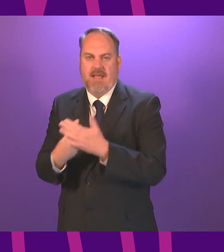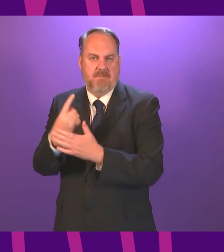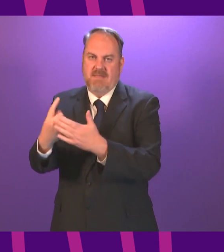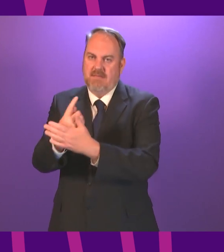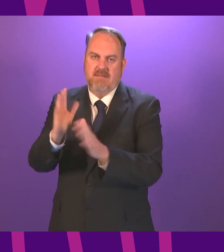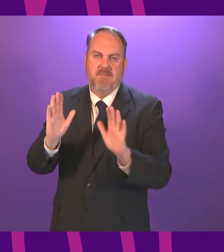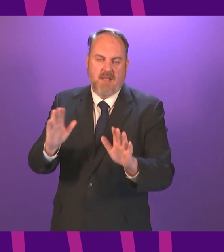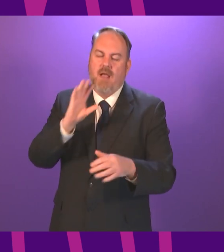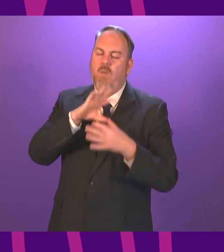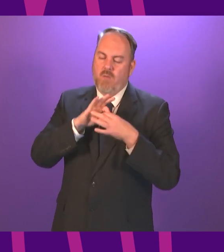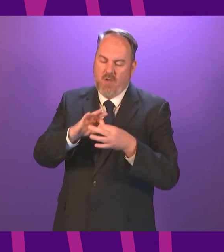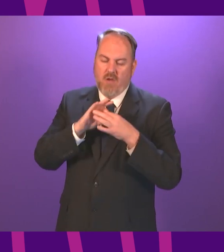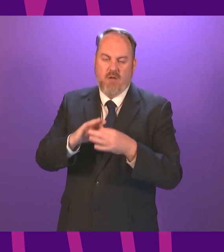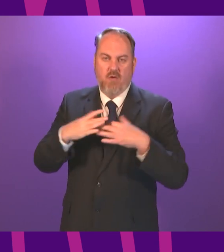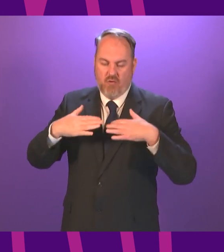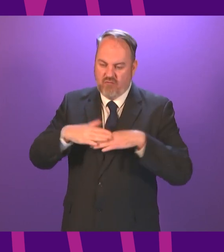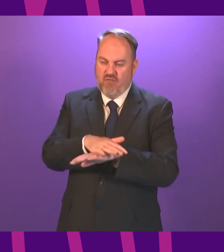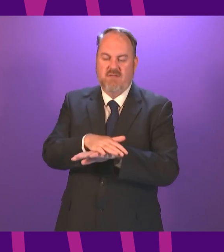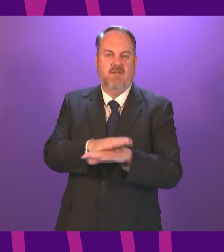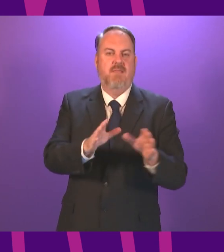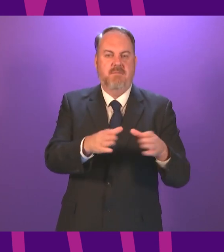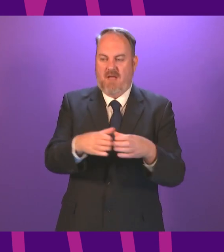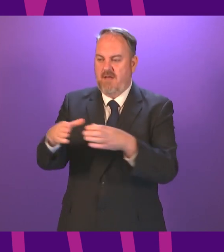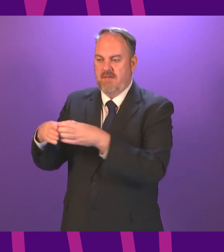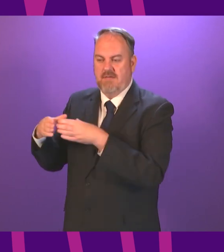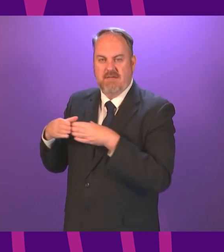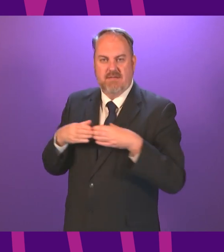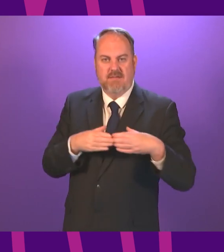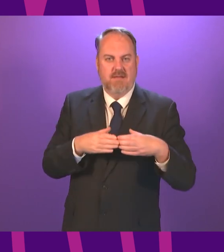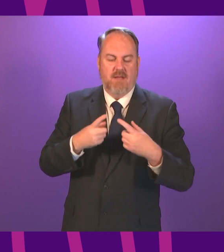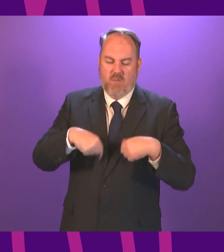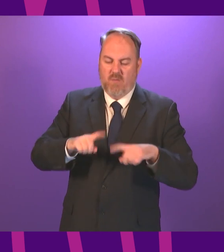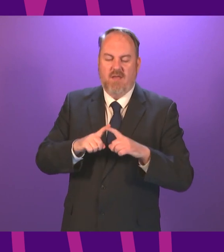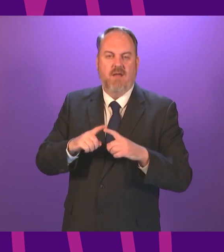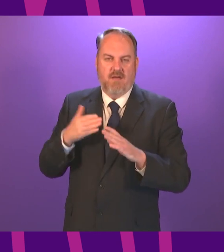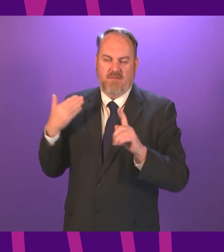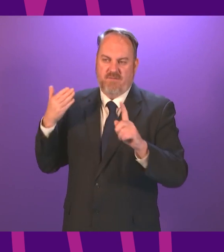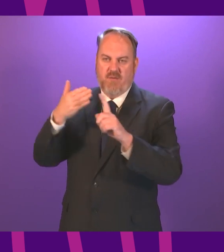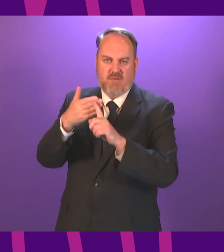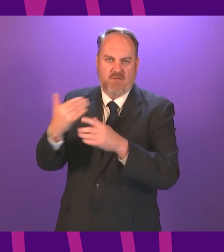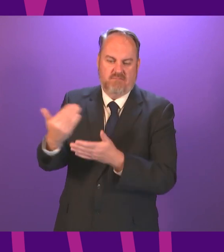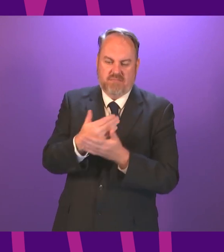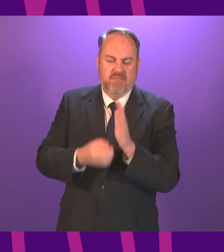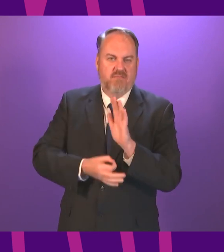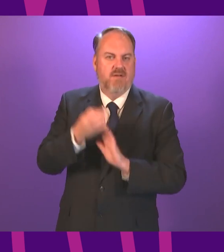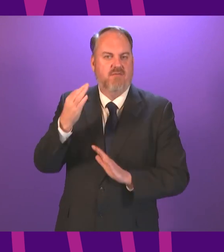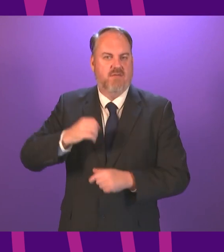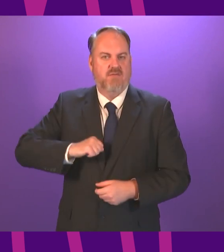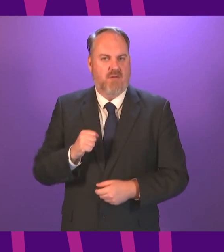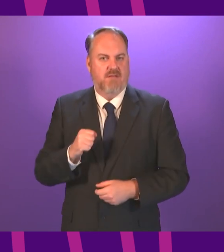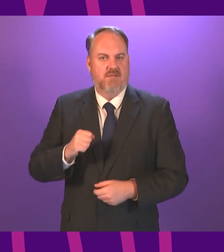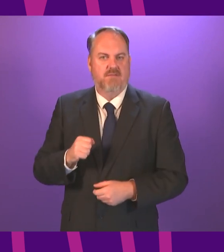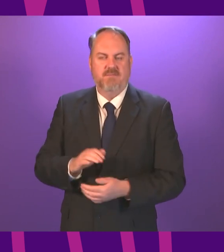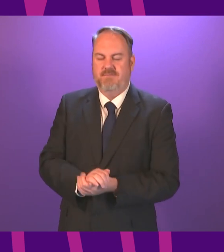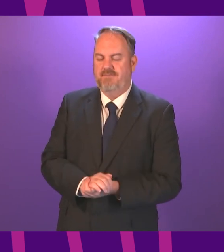work cross party for the national interest which we are all focused on and of course is the focus of this very very